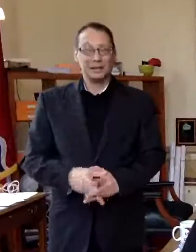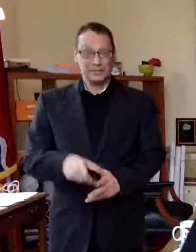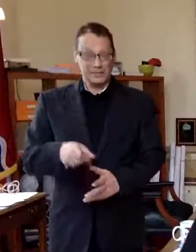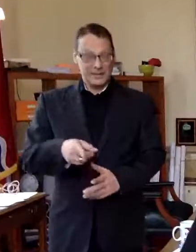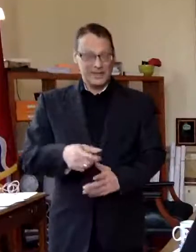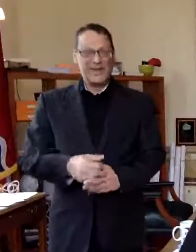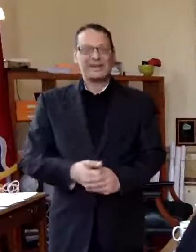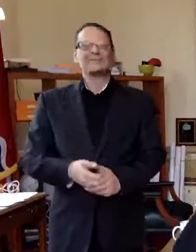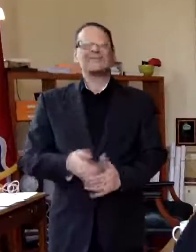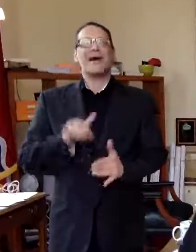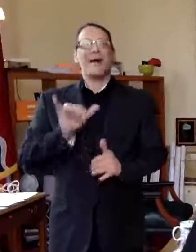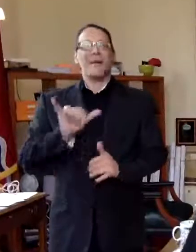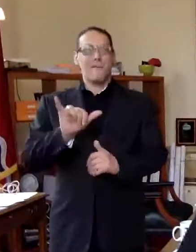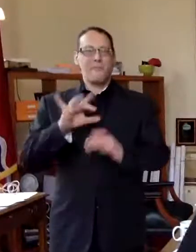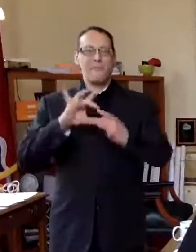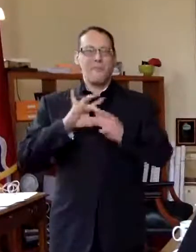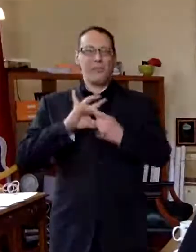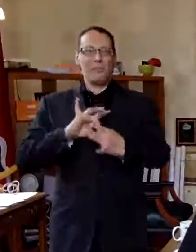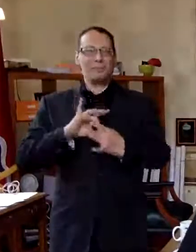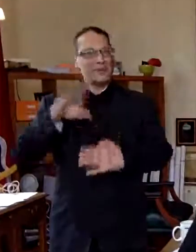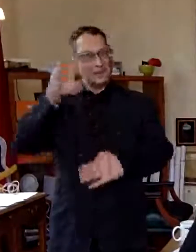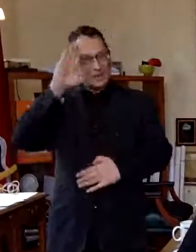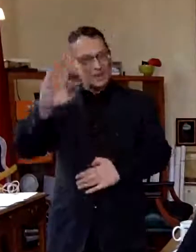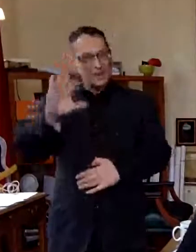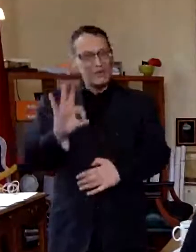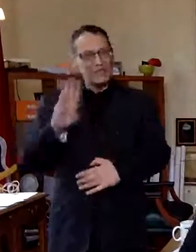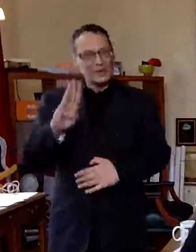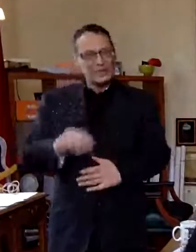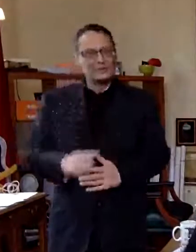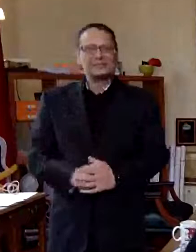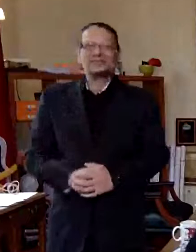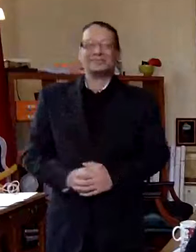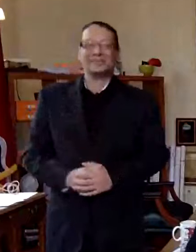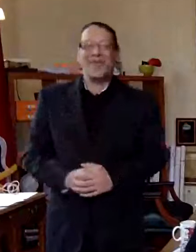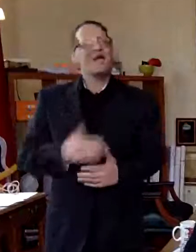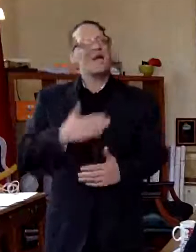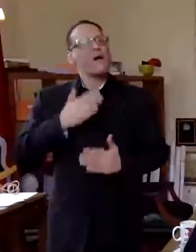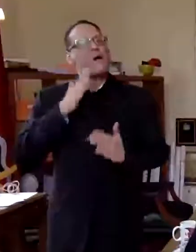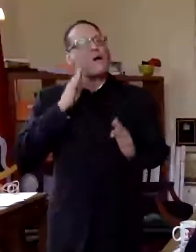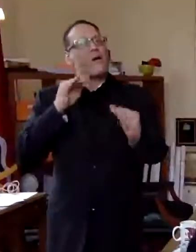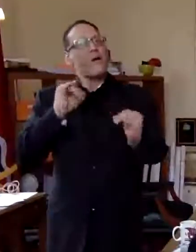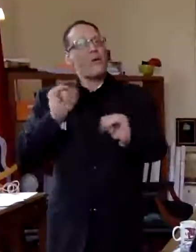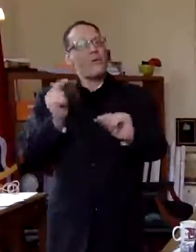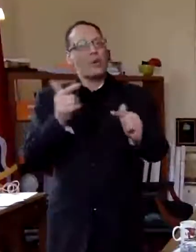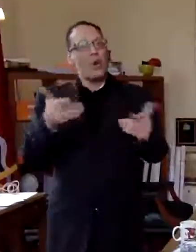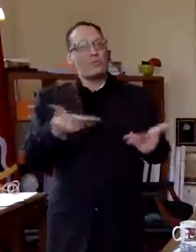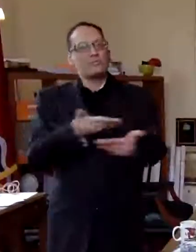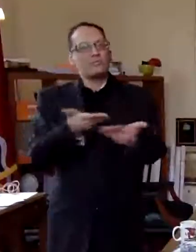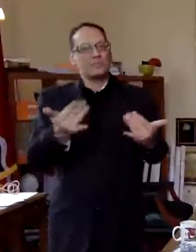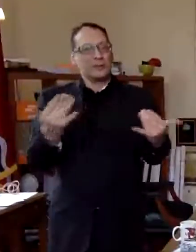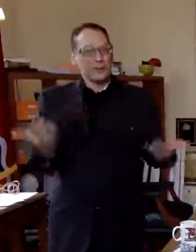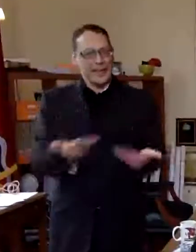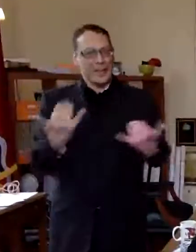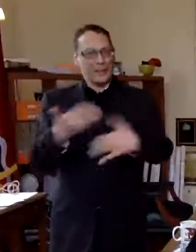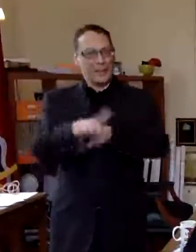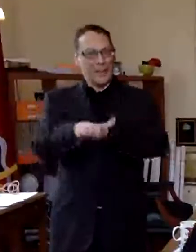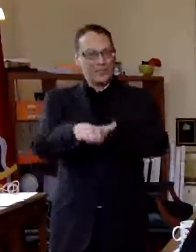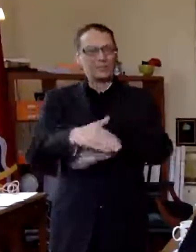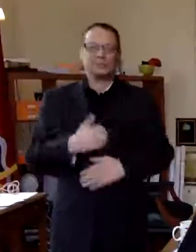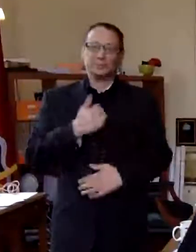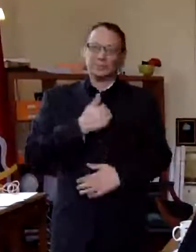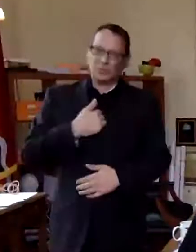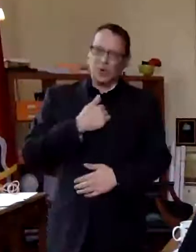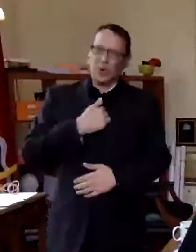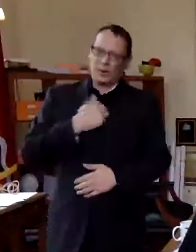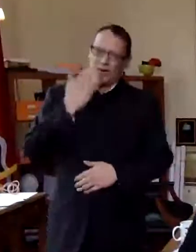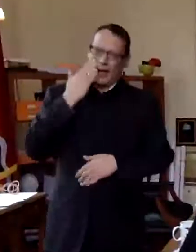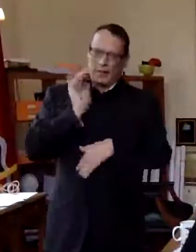go there we go hello facebook hope you're all there uh this afternoon i'm sorry i